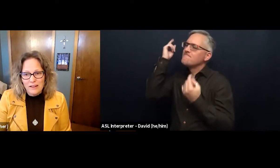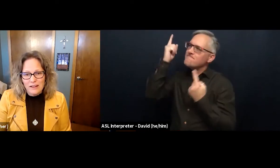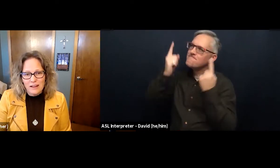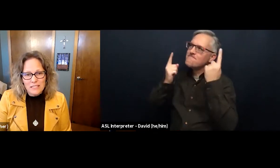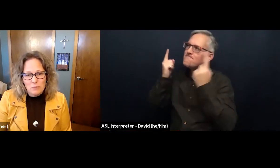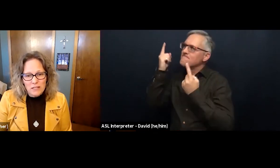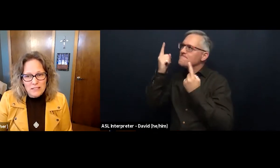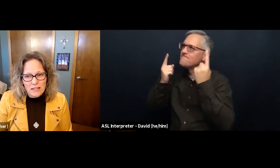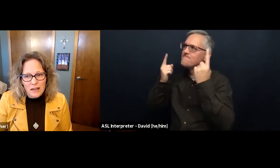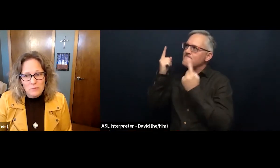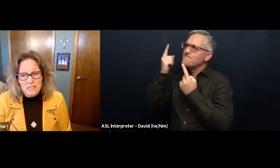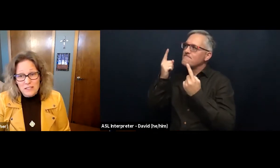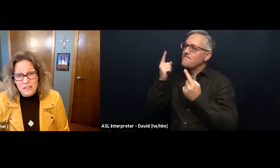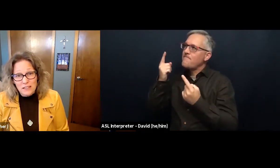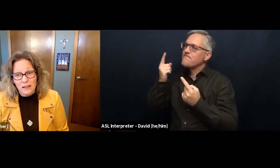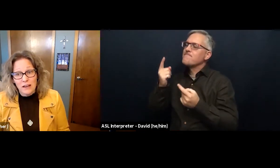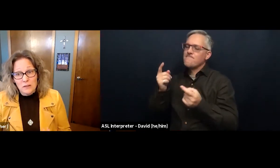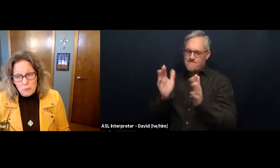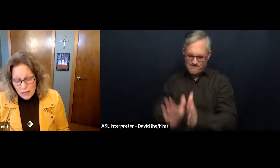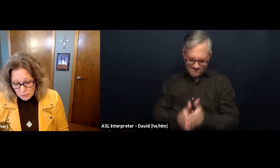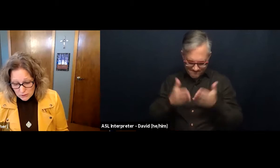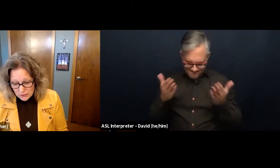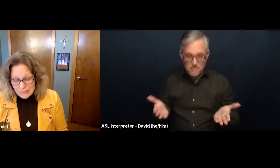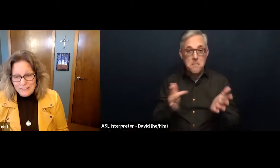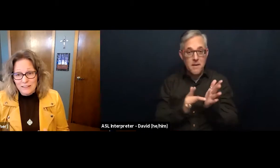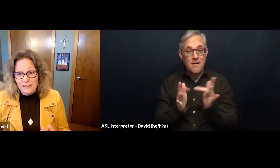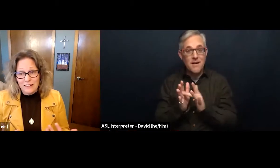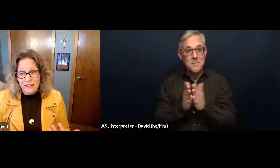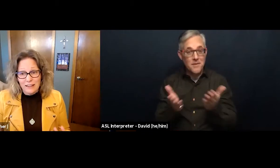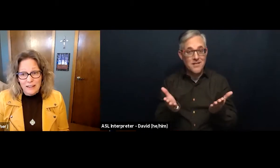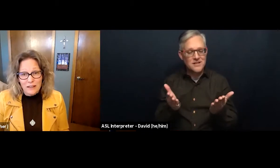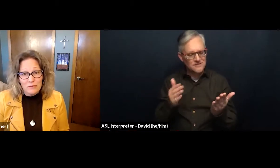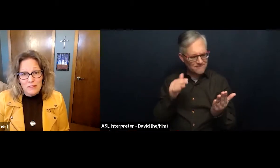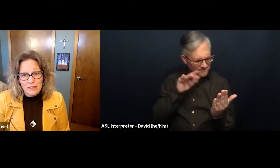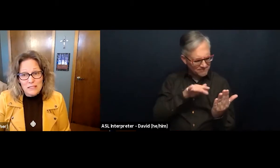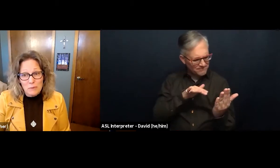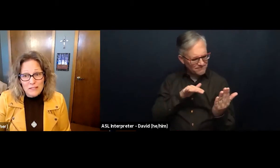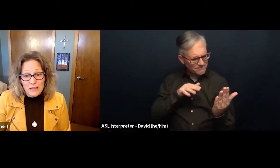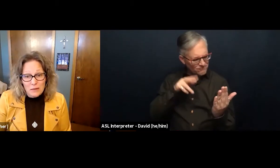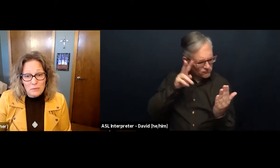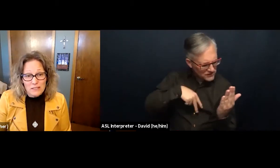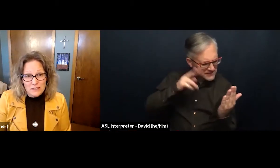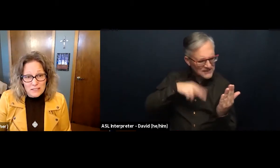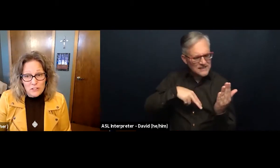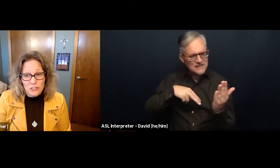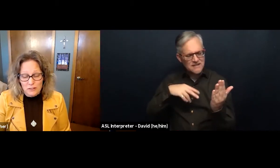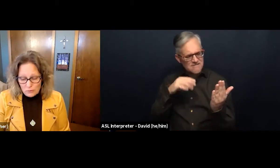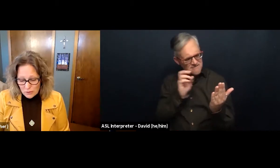And spend time studying the Bible. And spend time in discussion with